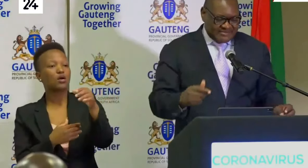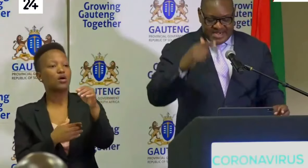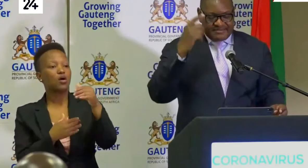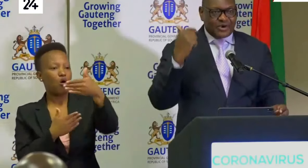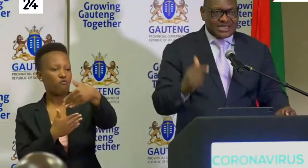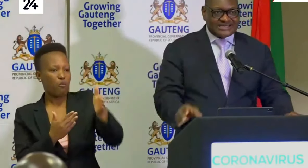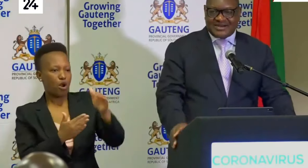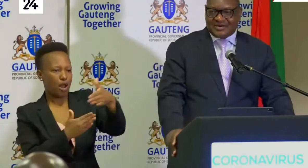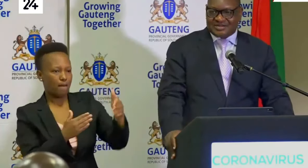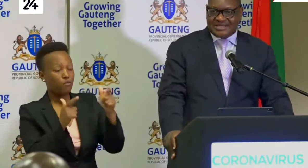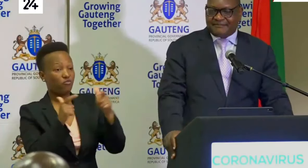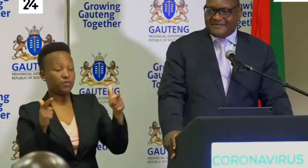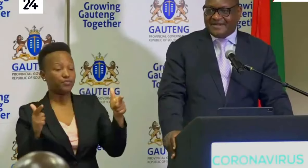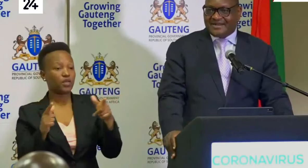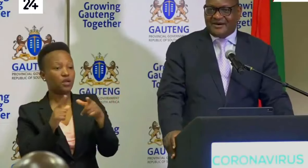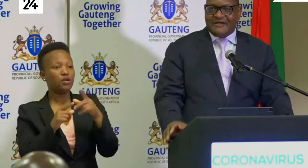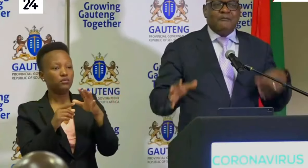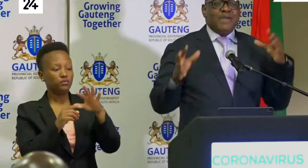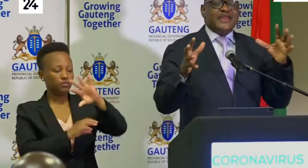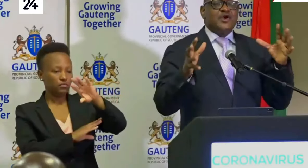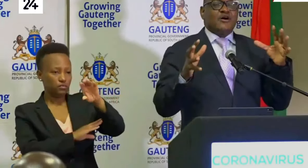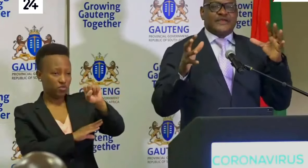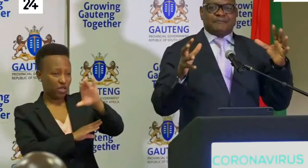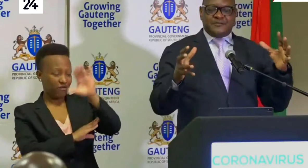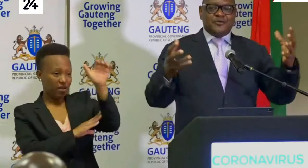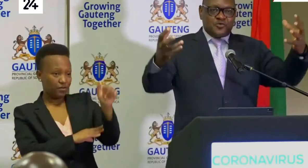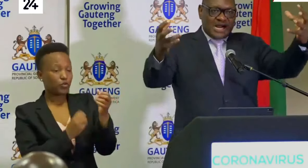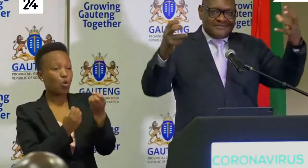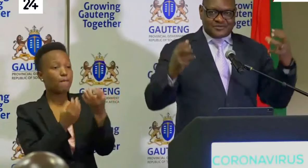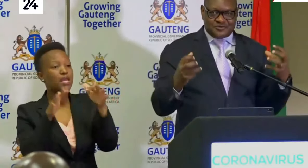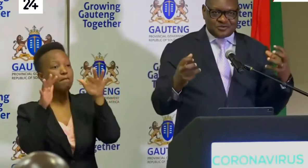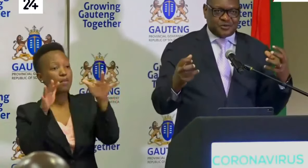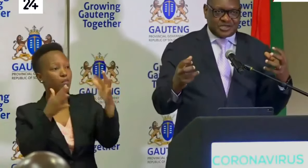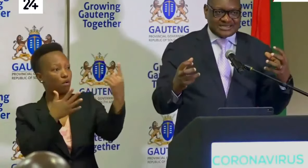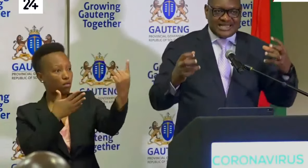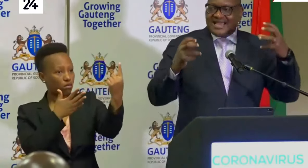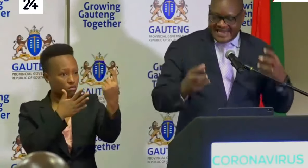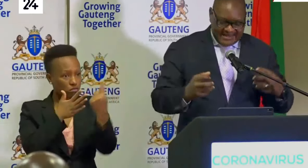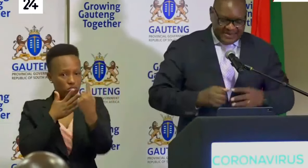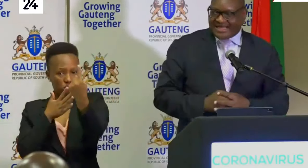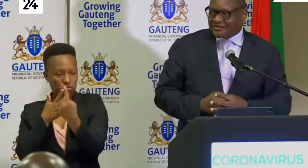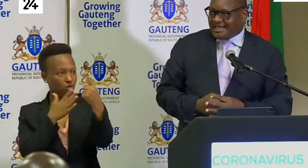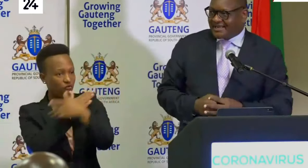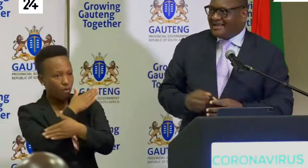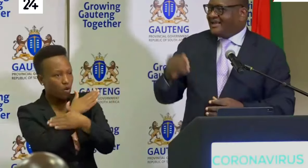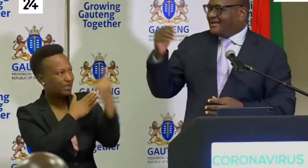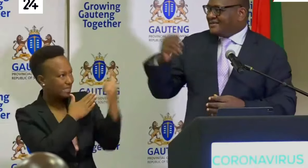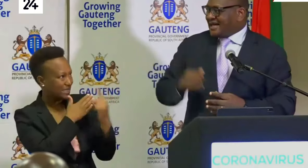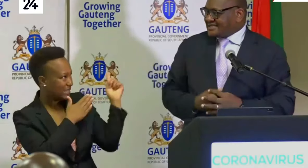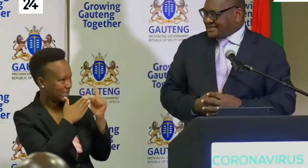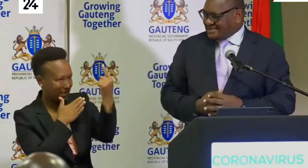borders, the many borders across the republic of many of the people who come through those borders end up in Gauteng.